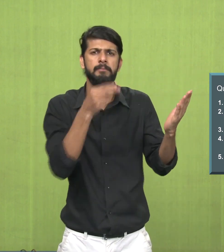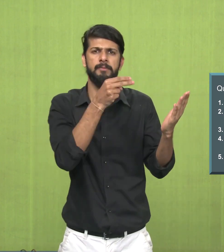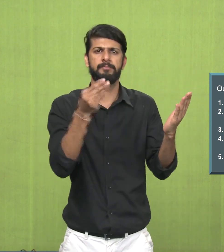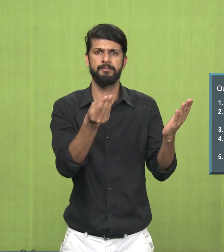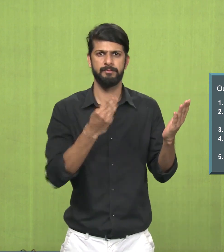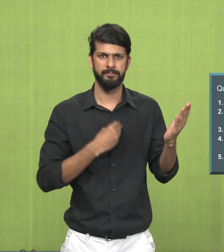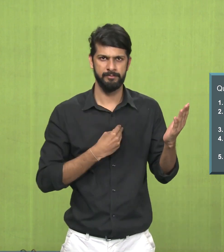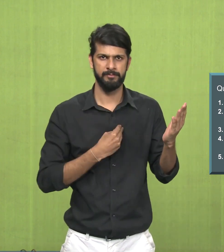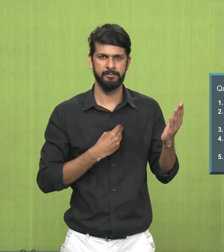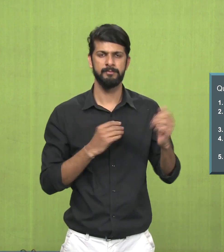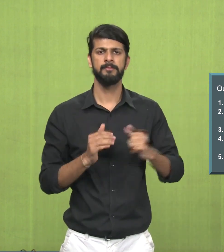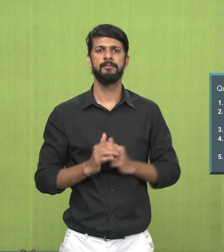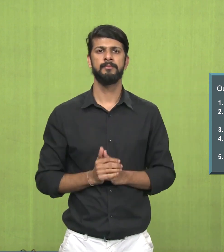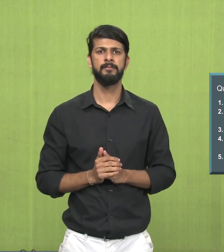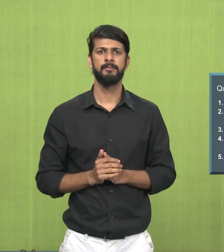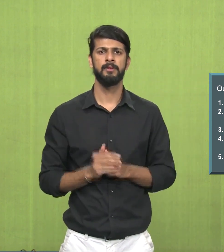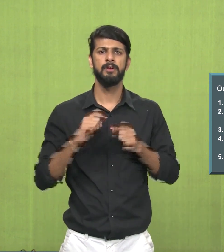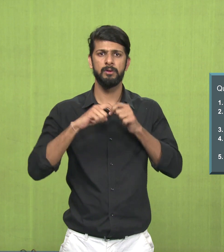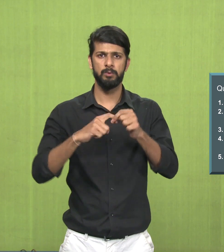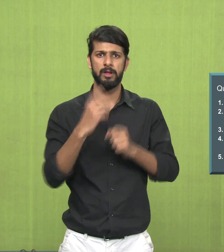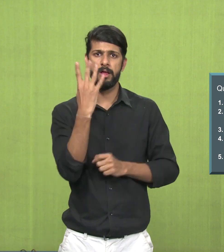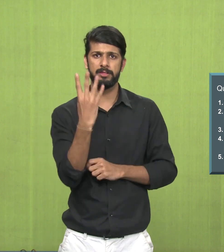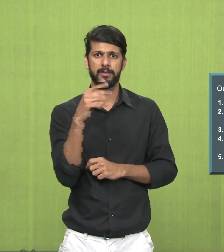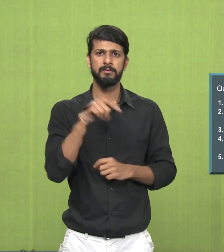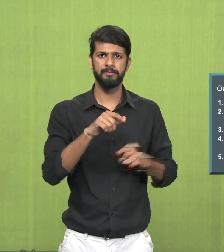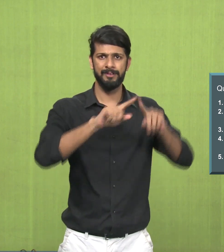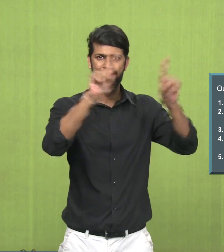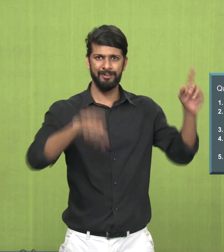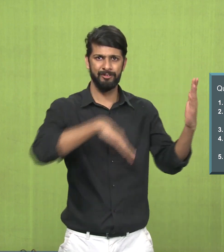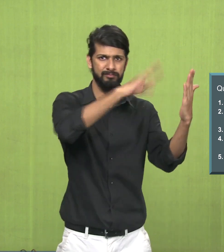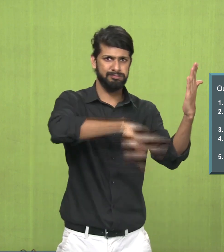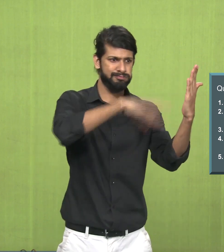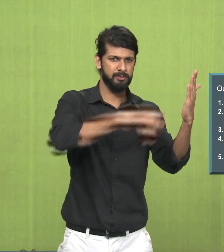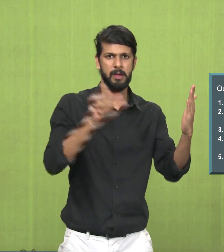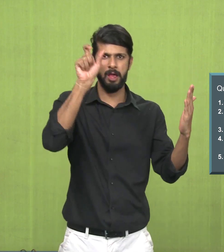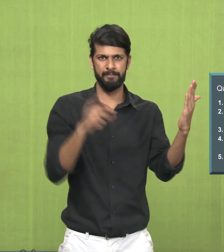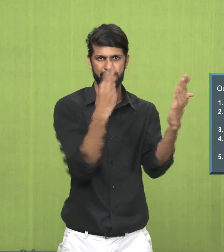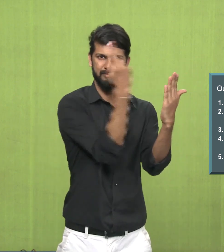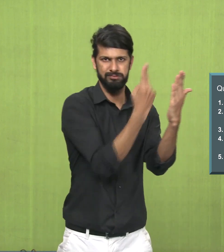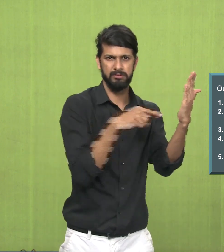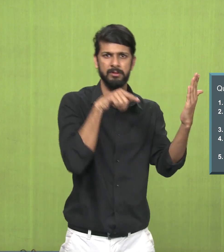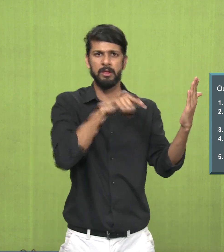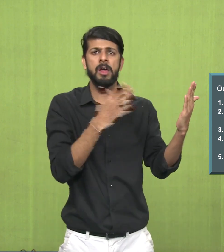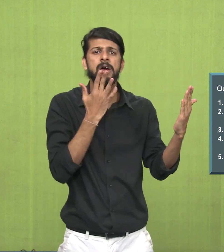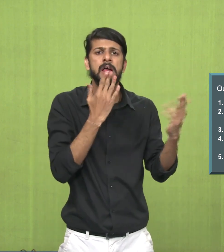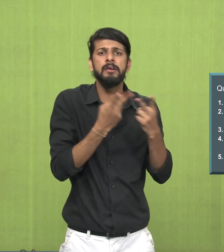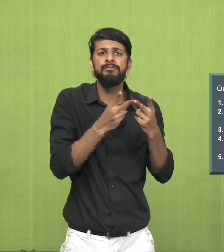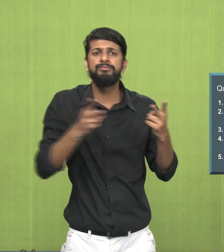name the medium used in this painting. Question number 4, name the colors